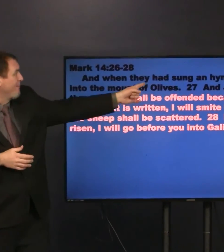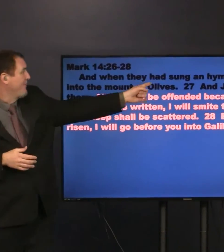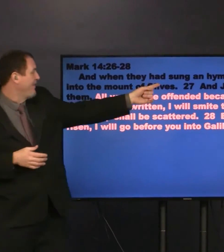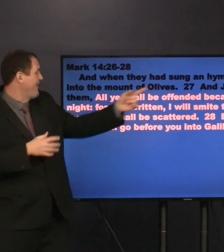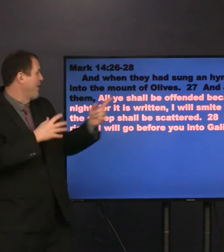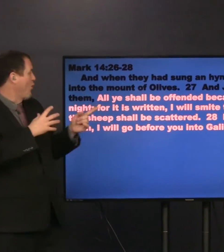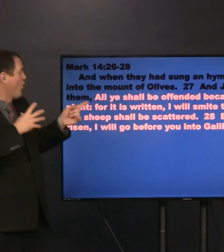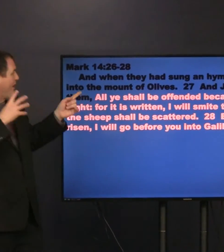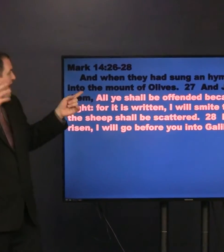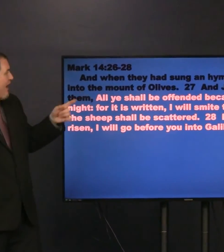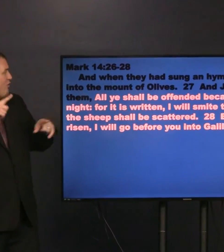out